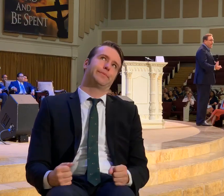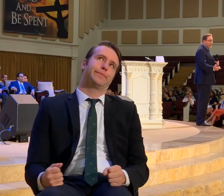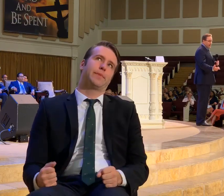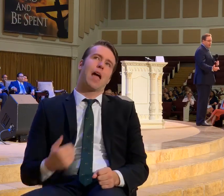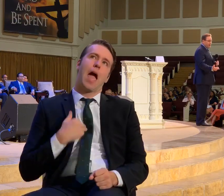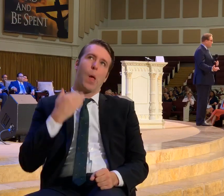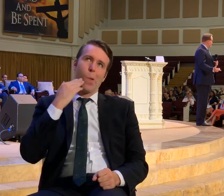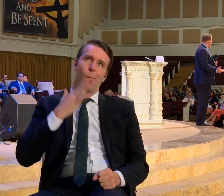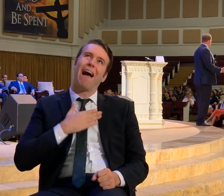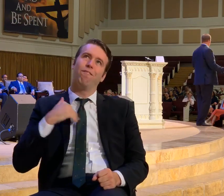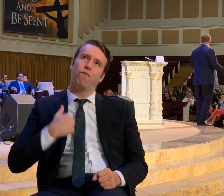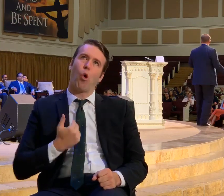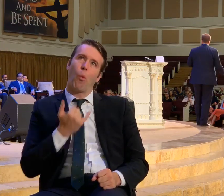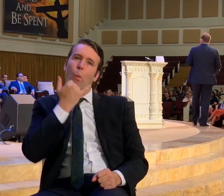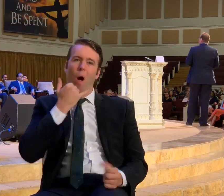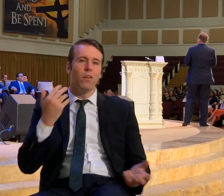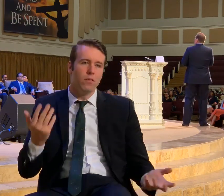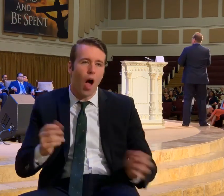you're going to have to pay.